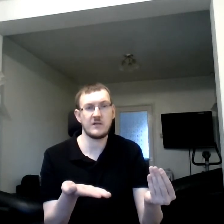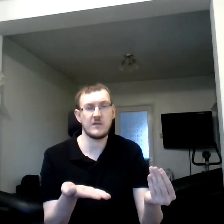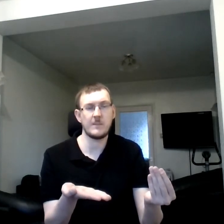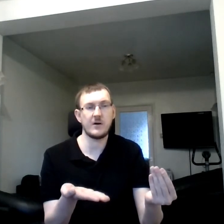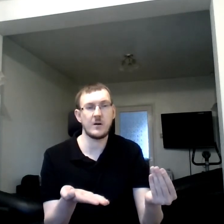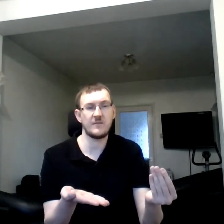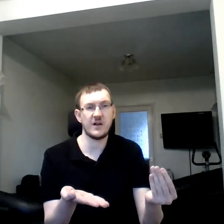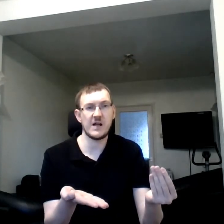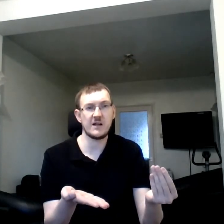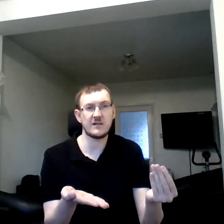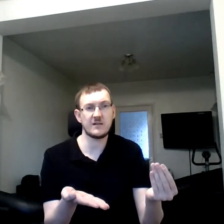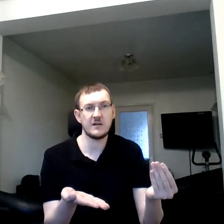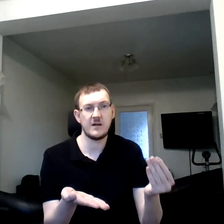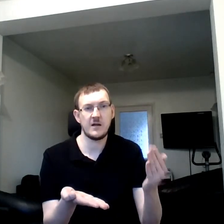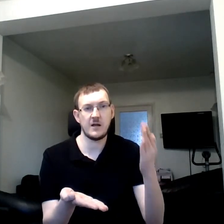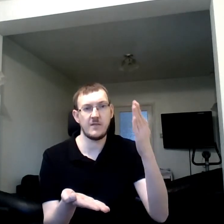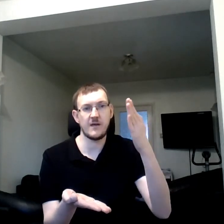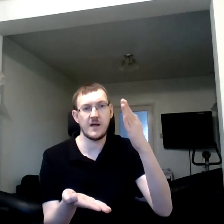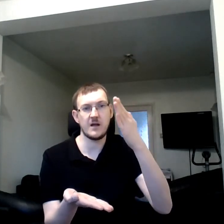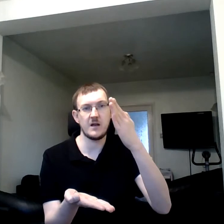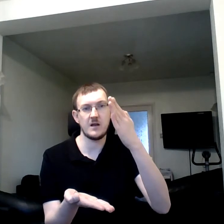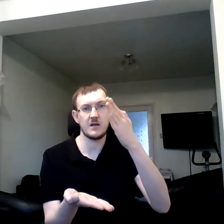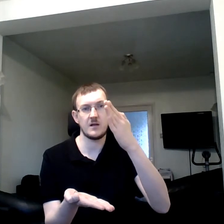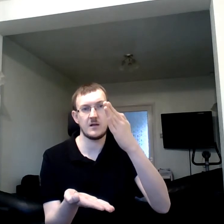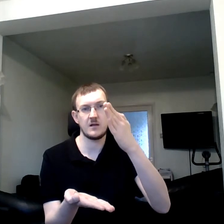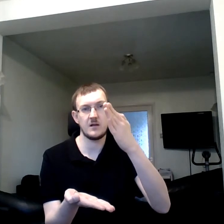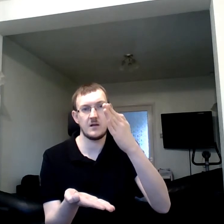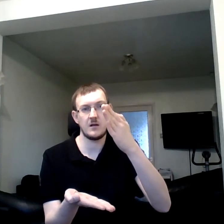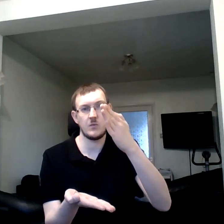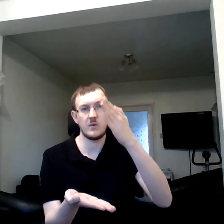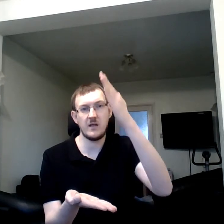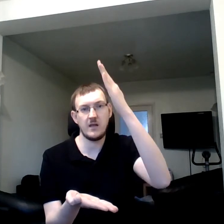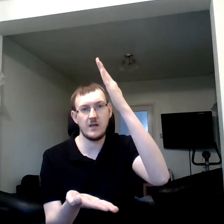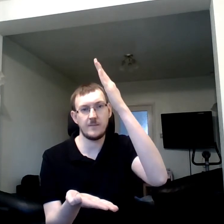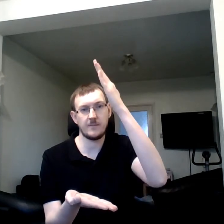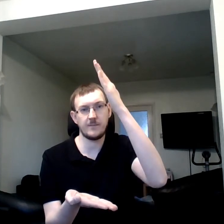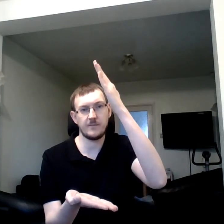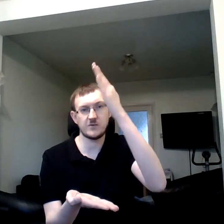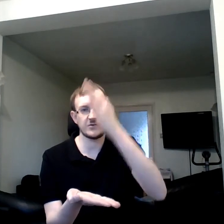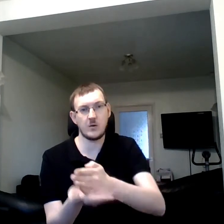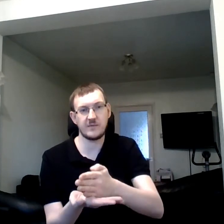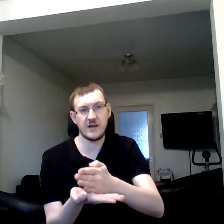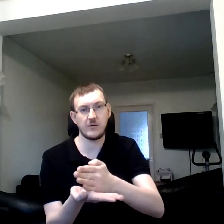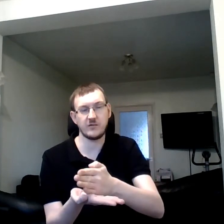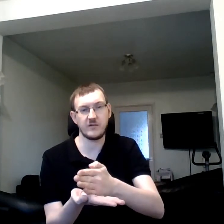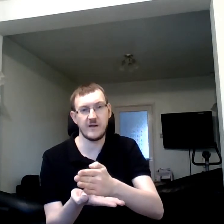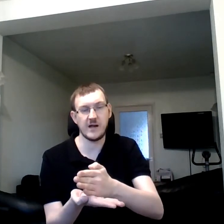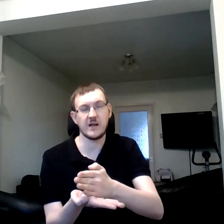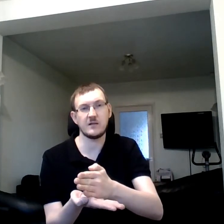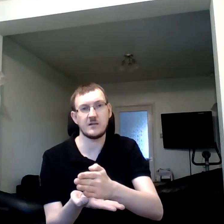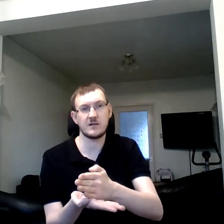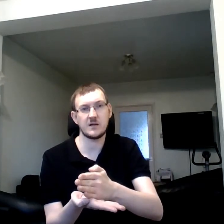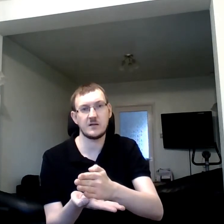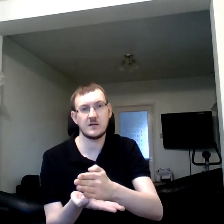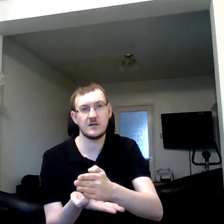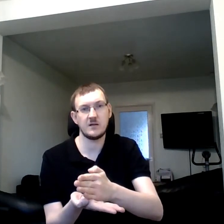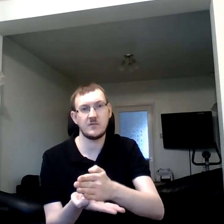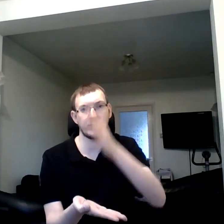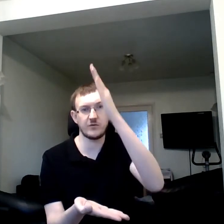palm flat. And then we chop down the hand for